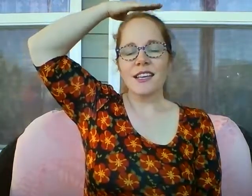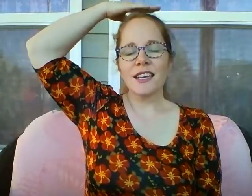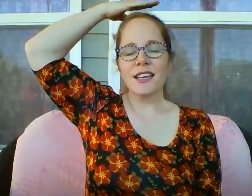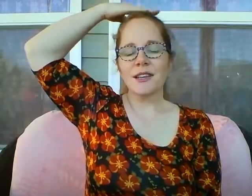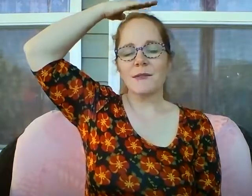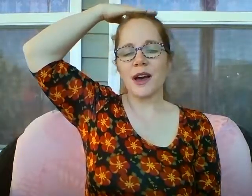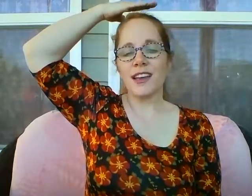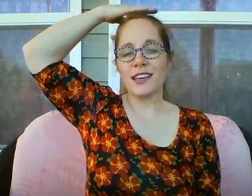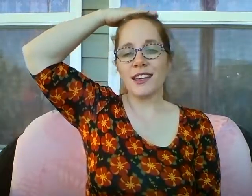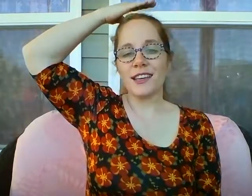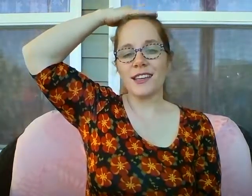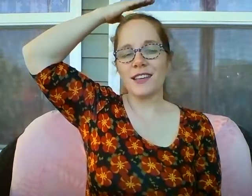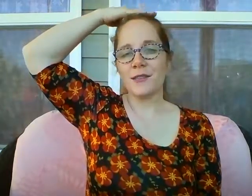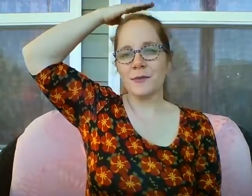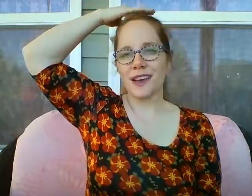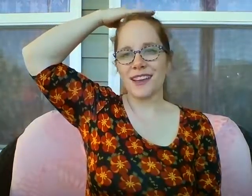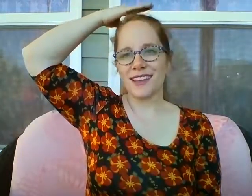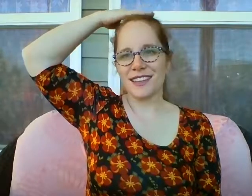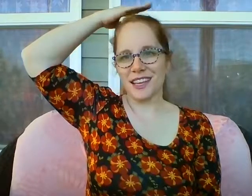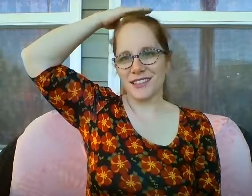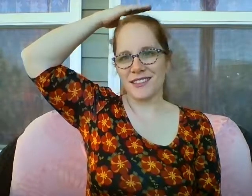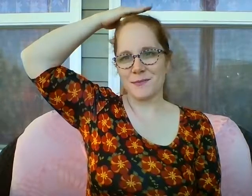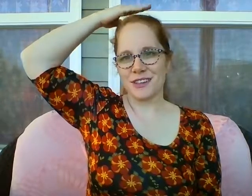In body, mind, mind, and spirit.